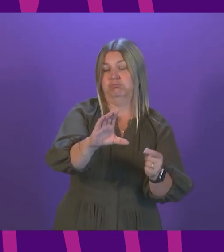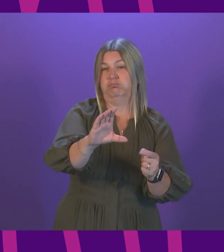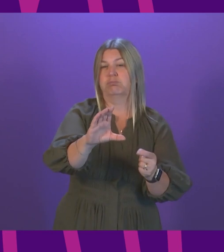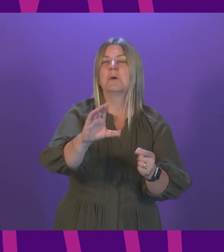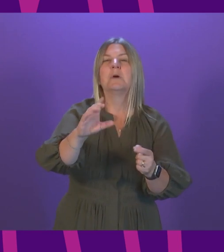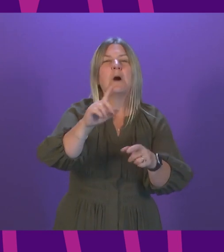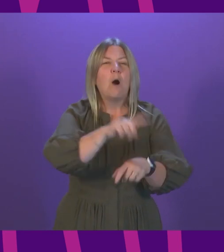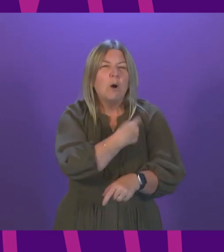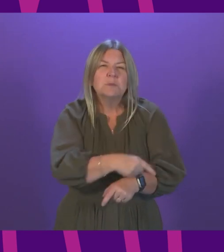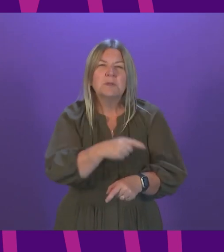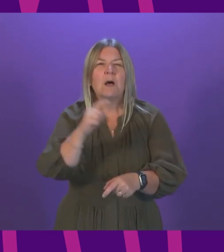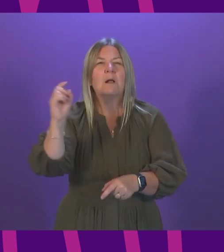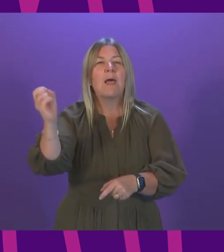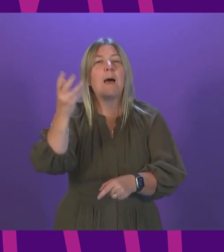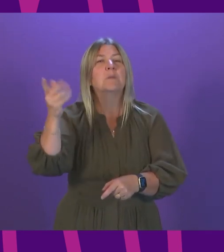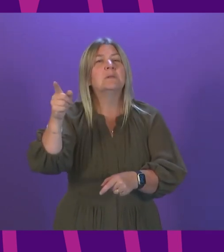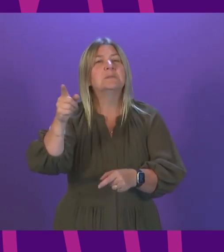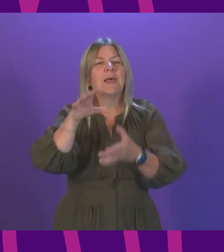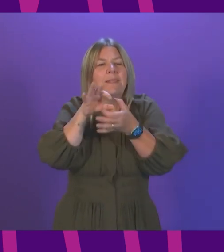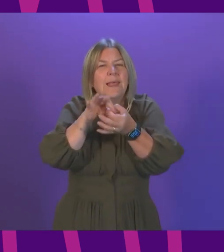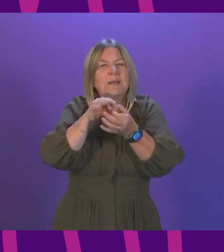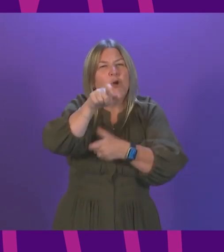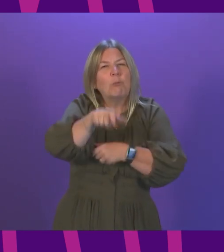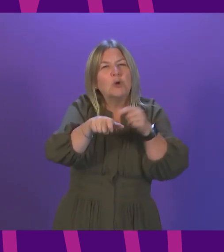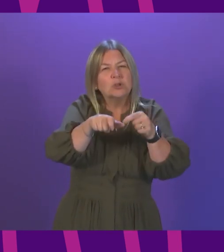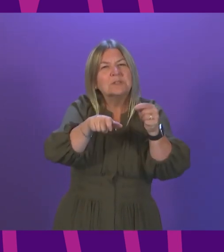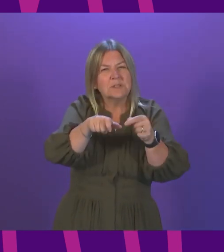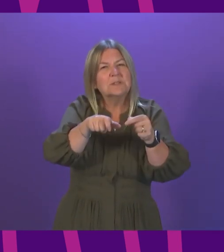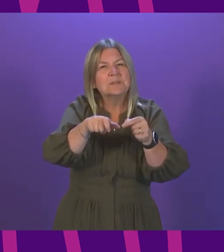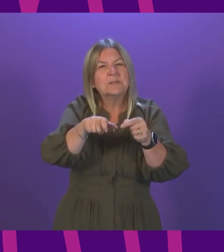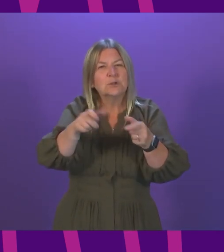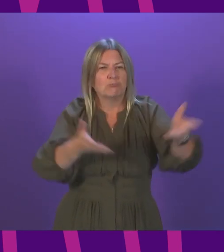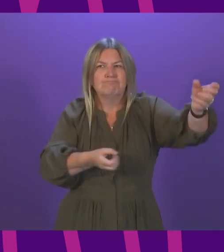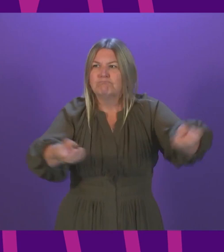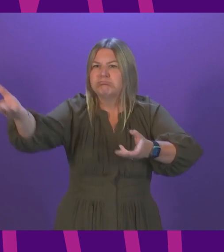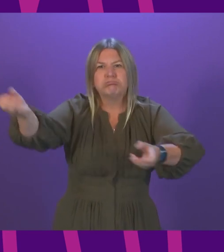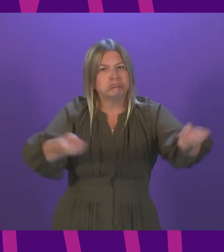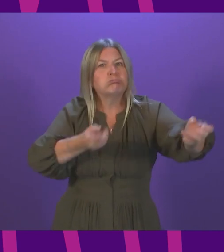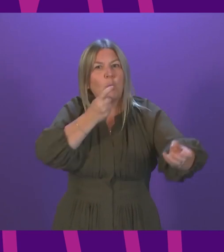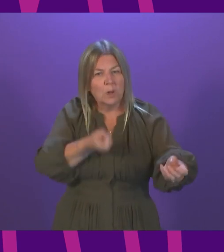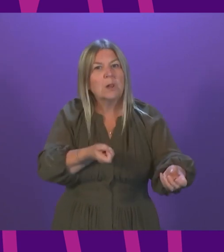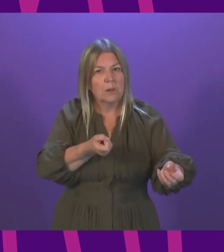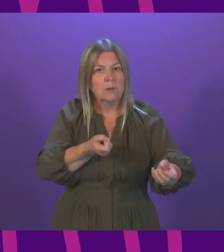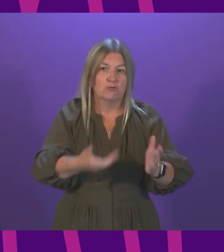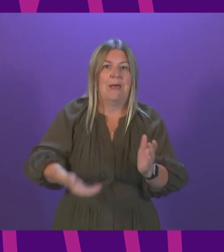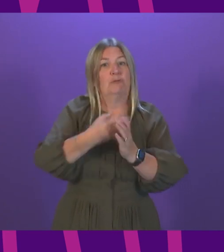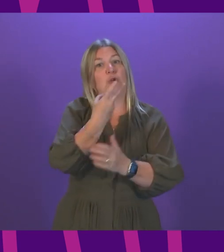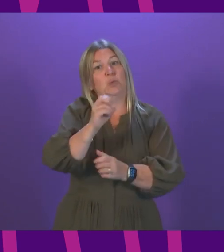liaison officers, almost doubling numbers from the 11 currently in place to 20 posts throughout the country.